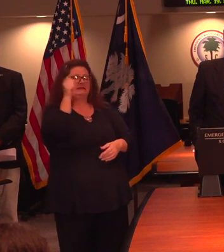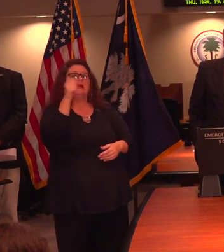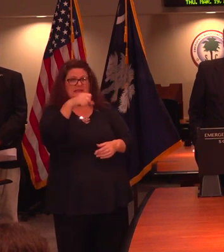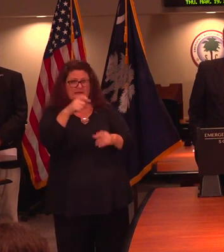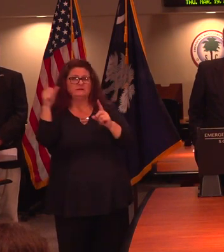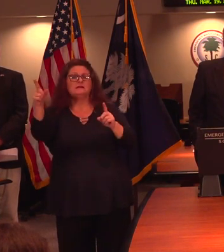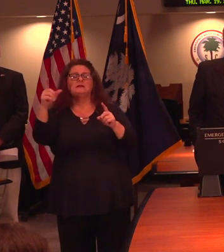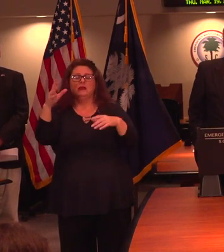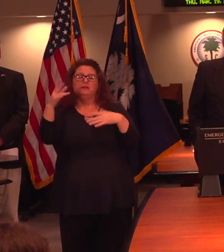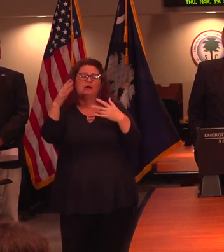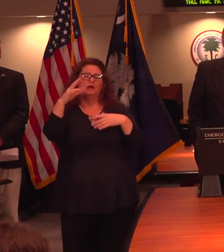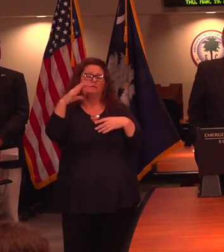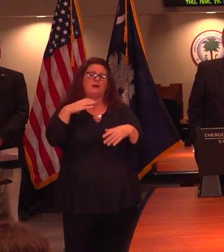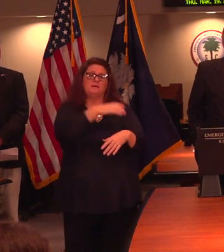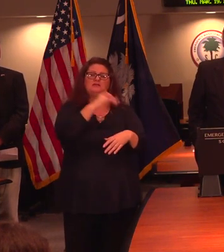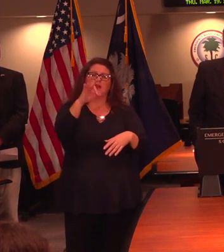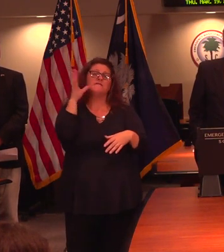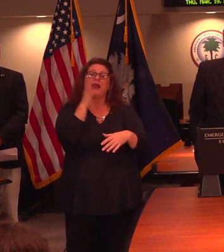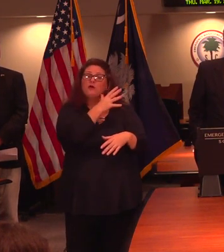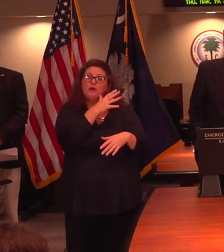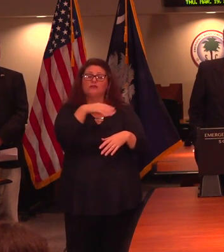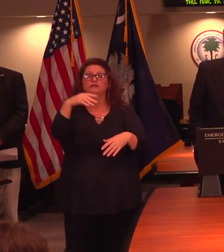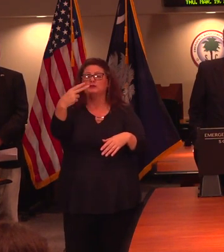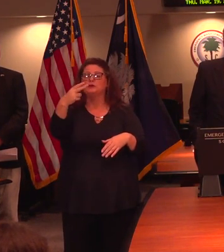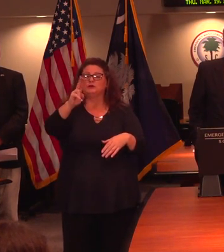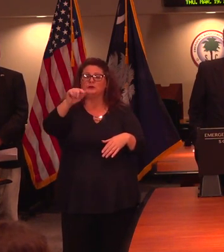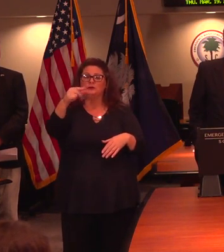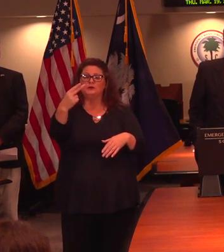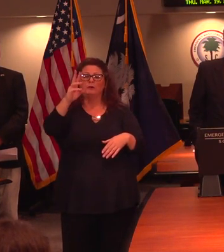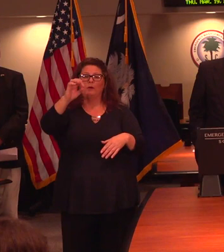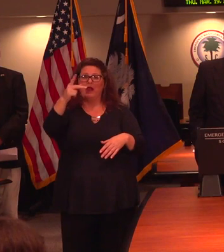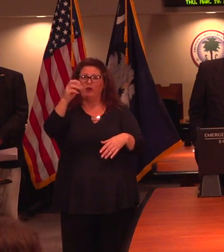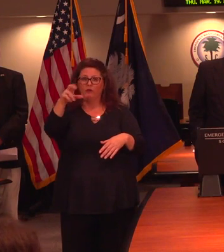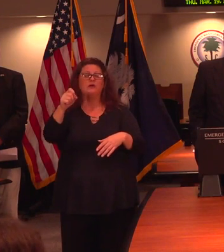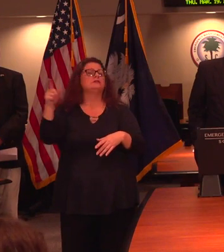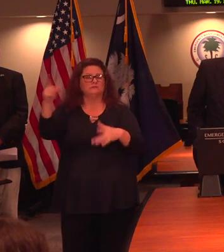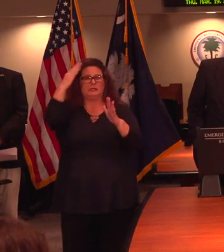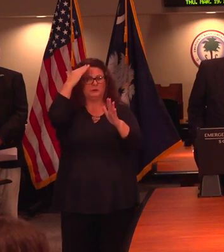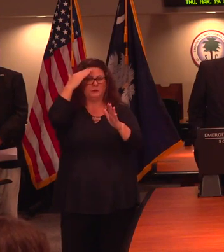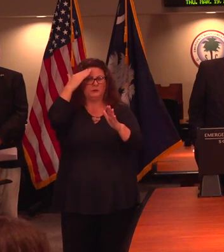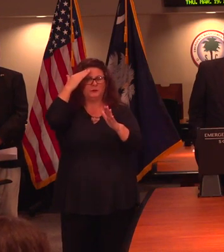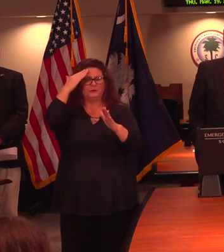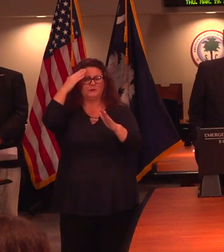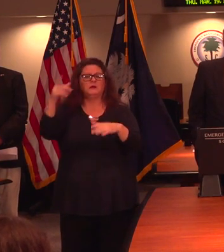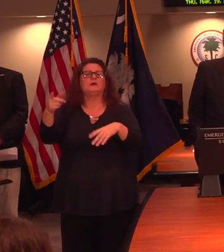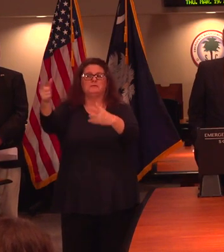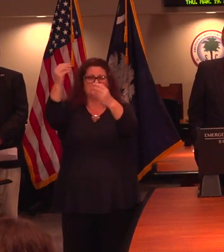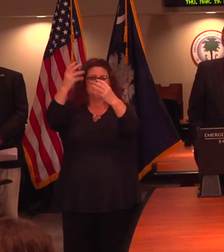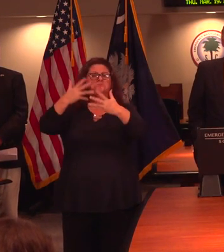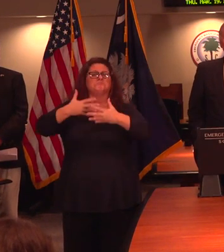Agriculture, Hugh Weathers, and his team are deeply involved in that, and also we've received assurances